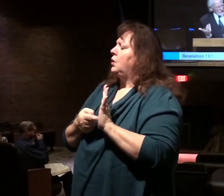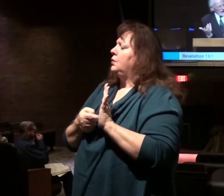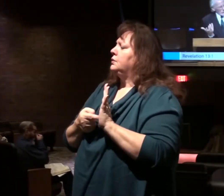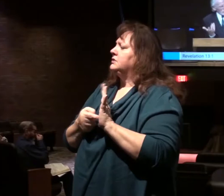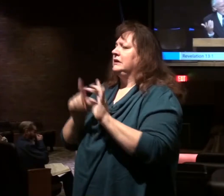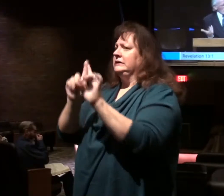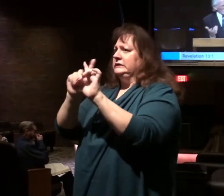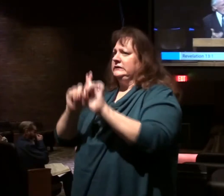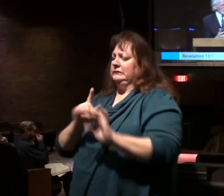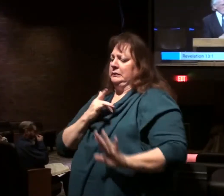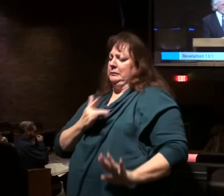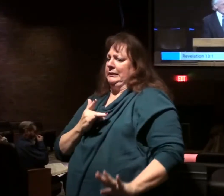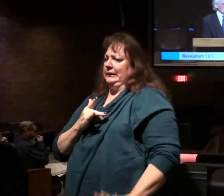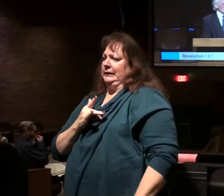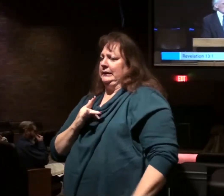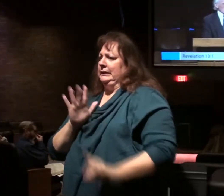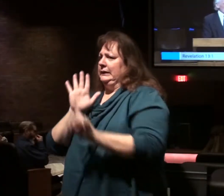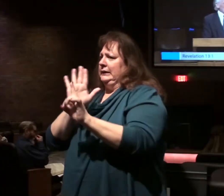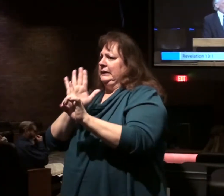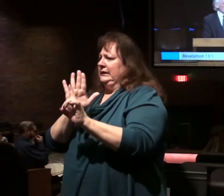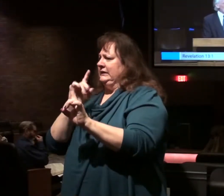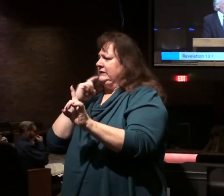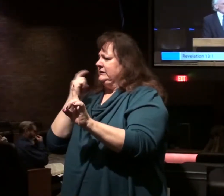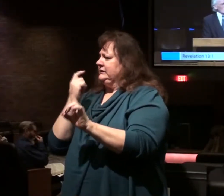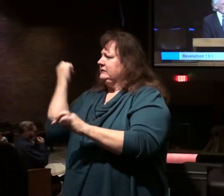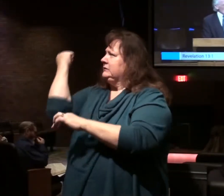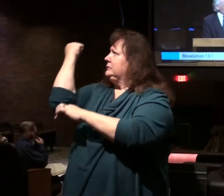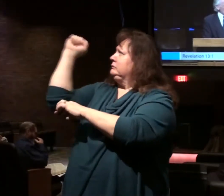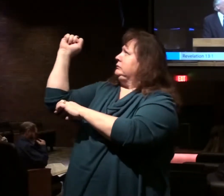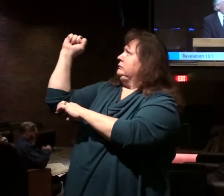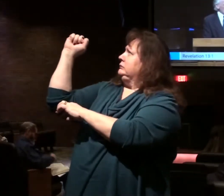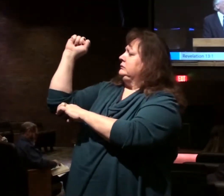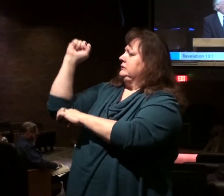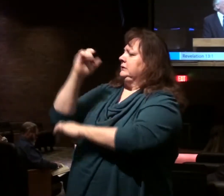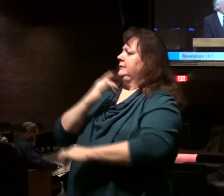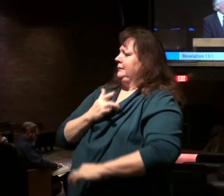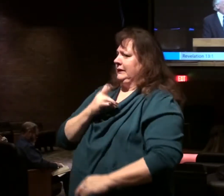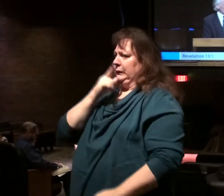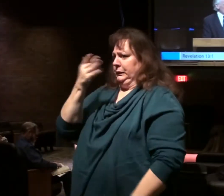different aspects of his sinful, rebellious character.